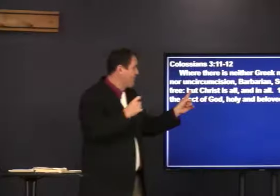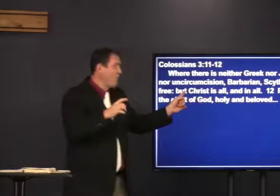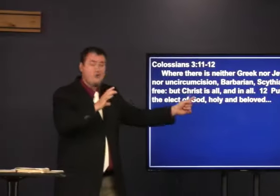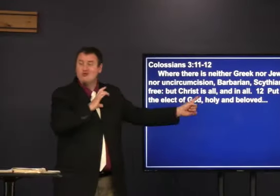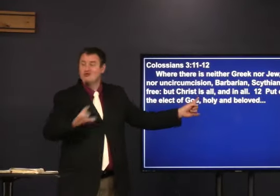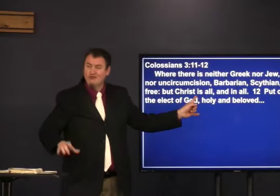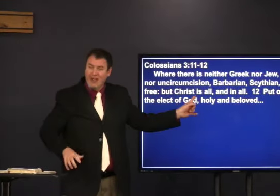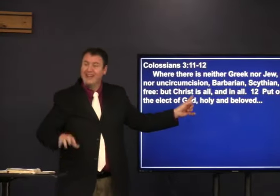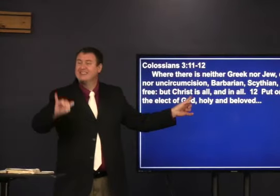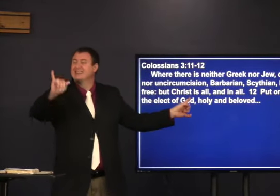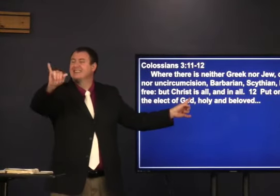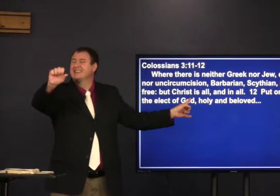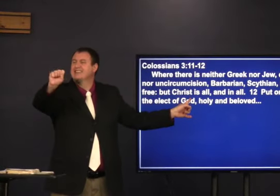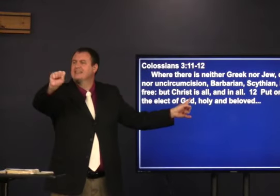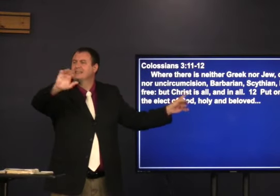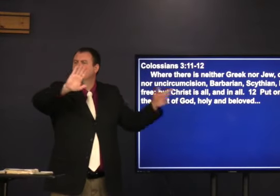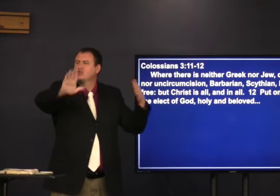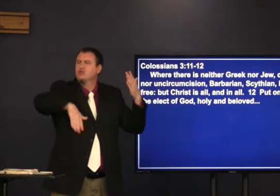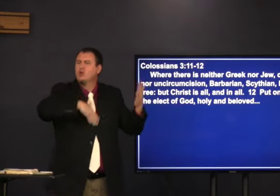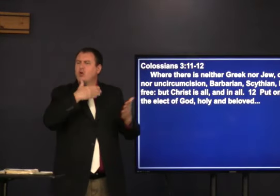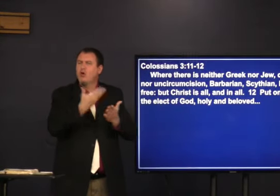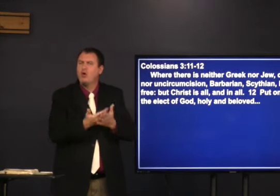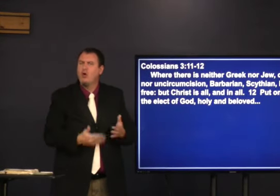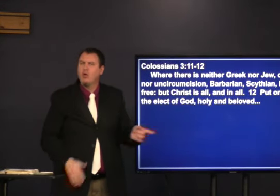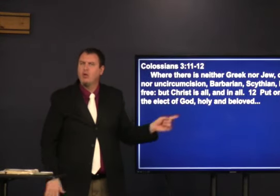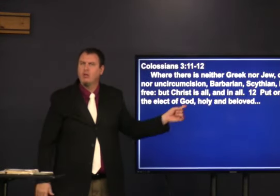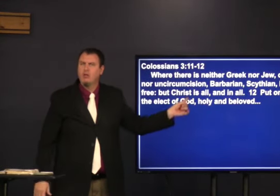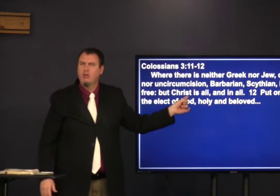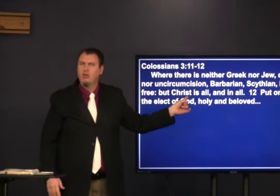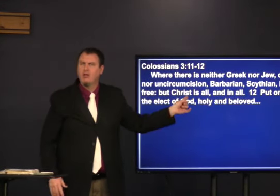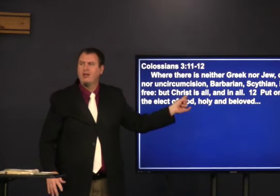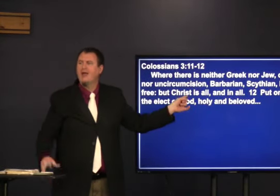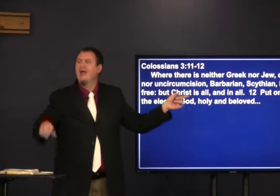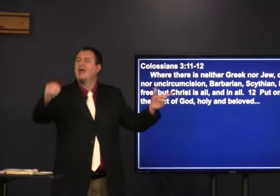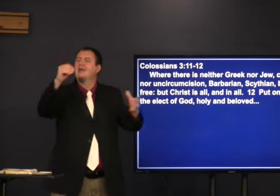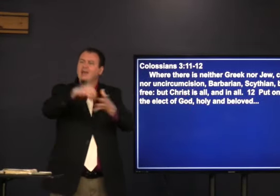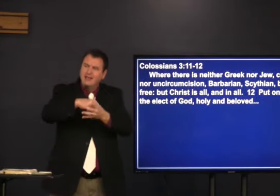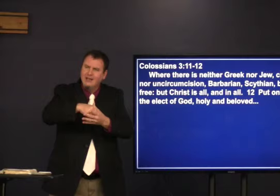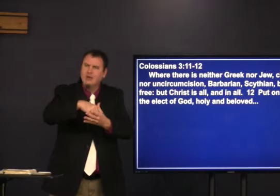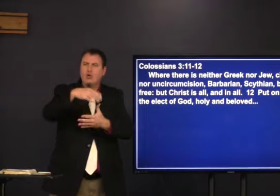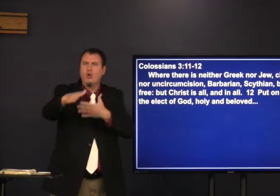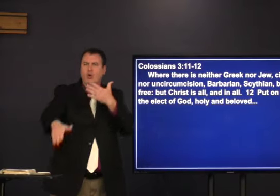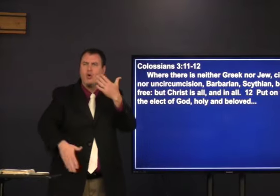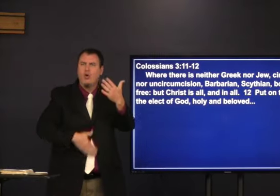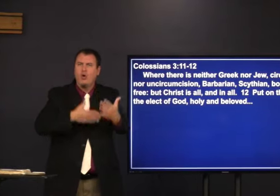So, Christ is all and in all.